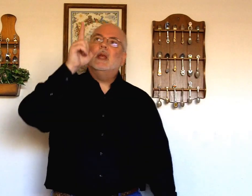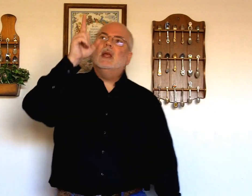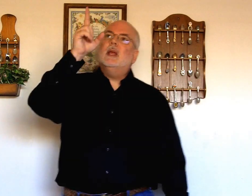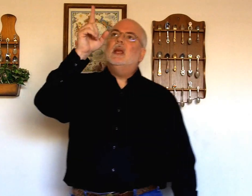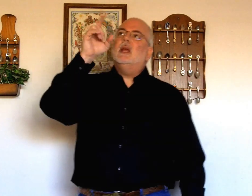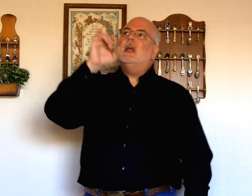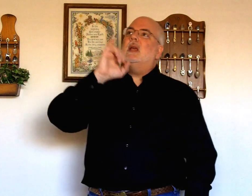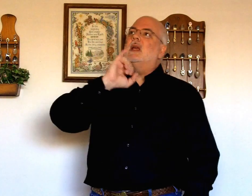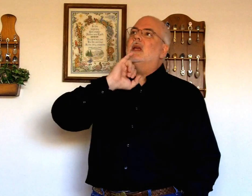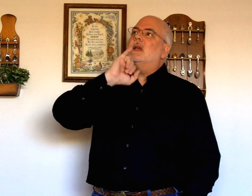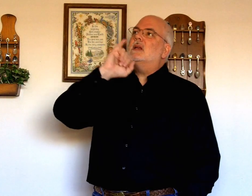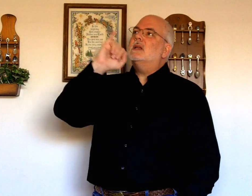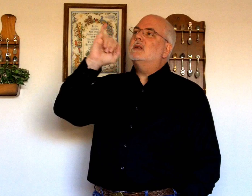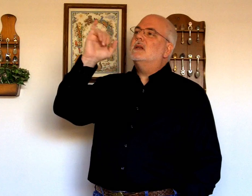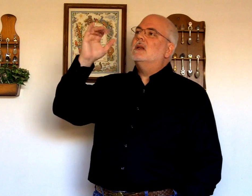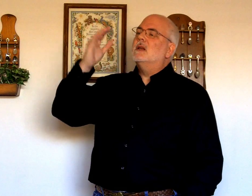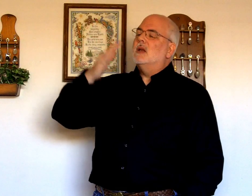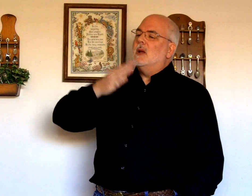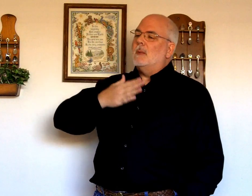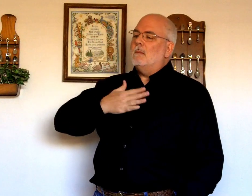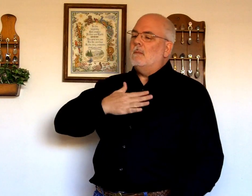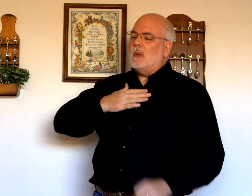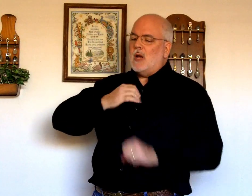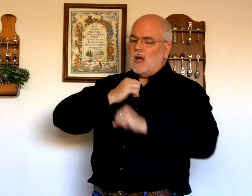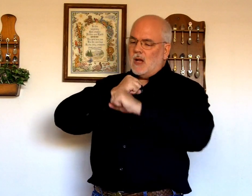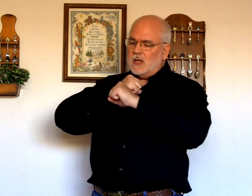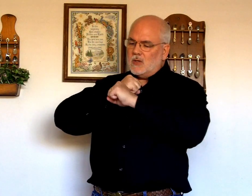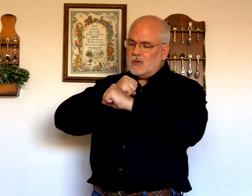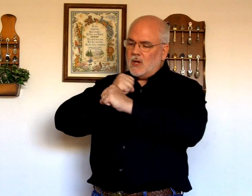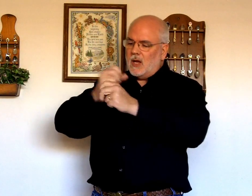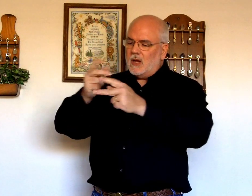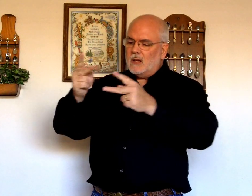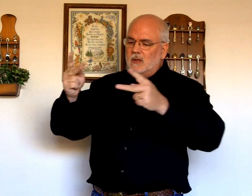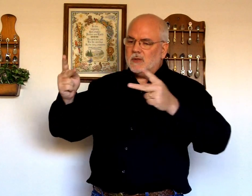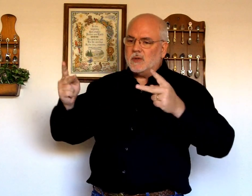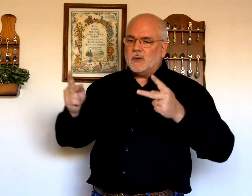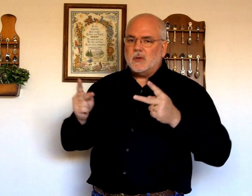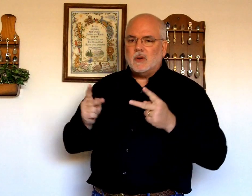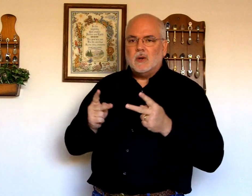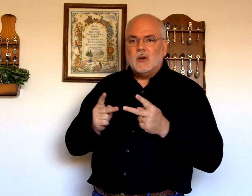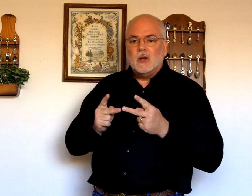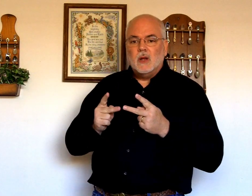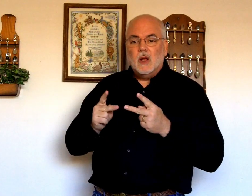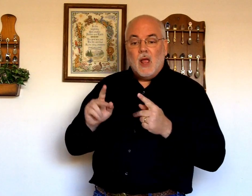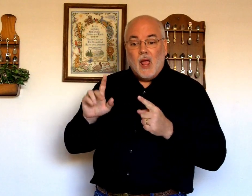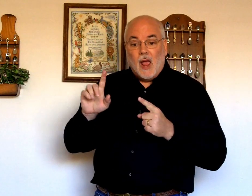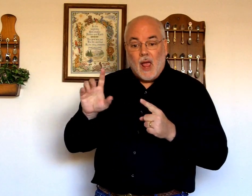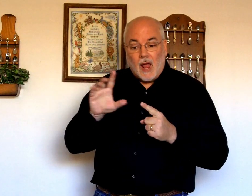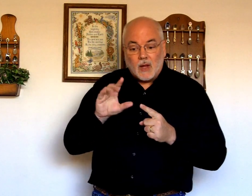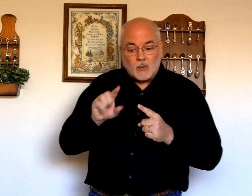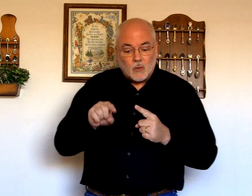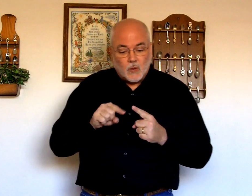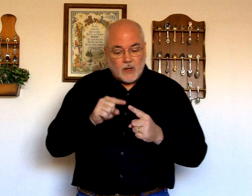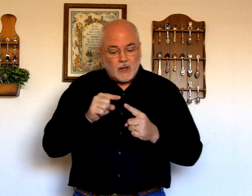he is my shelter. And when